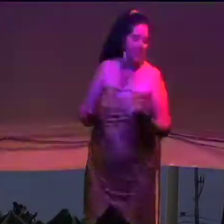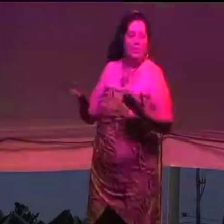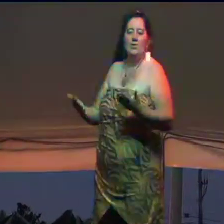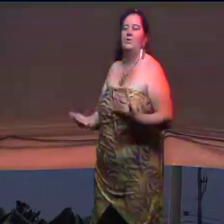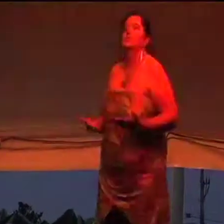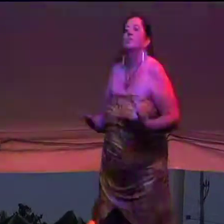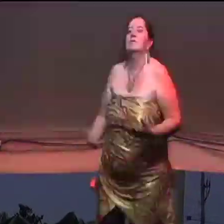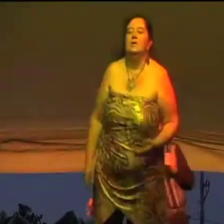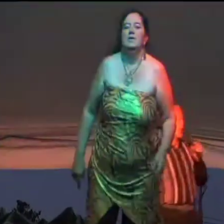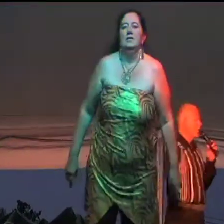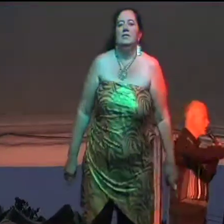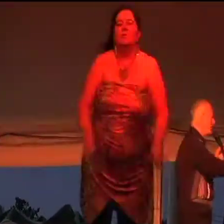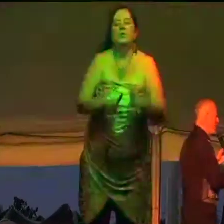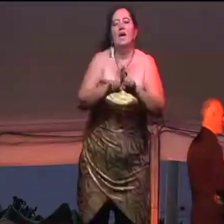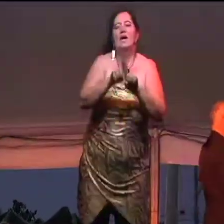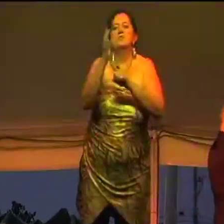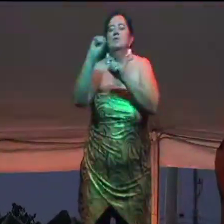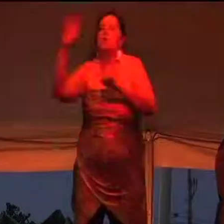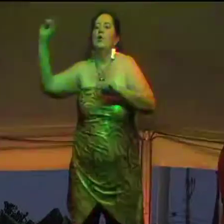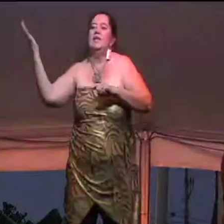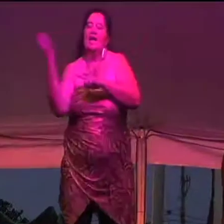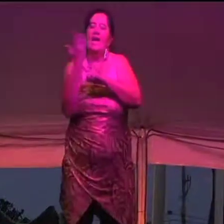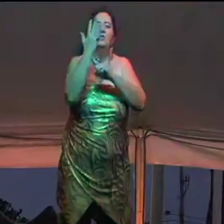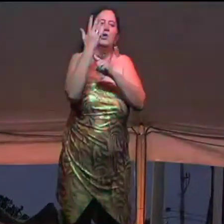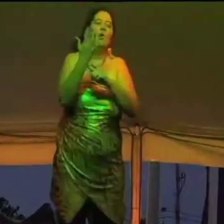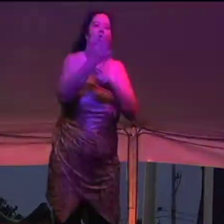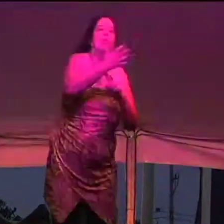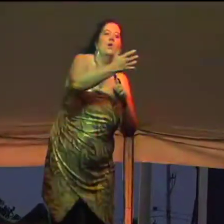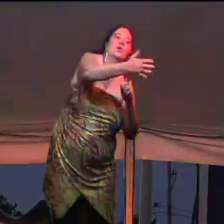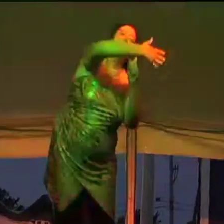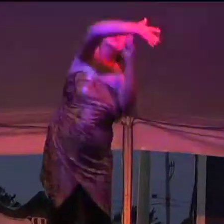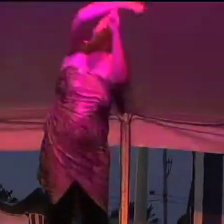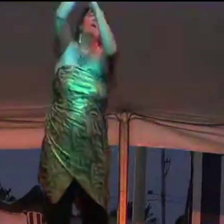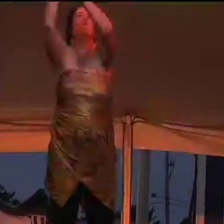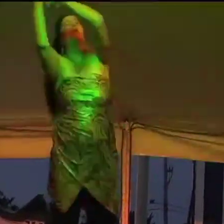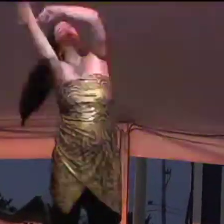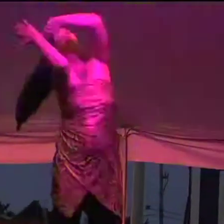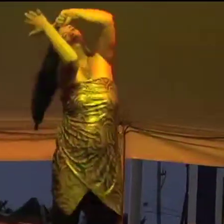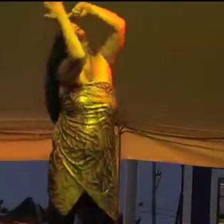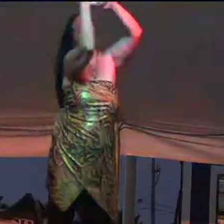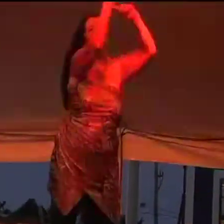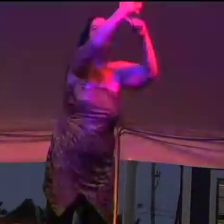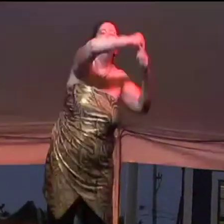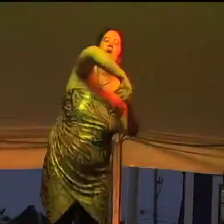A single star shone over Christmas a single